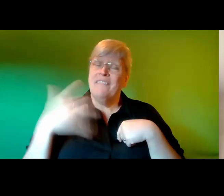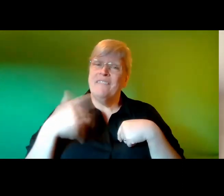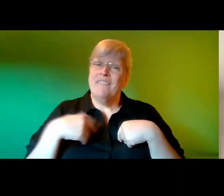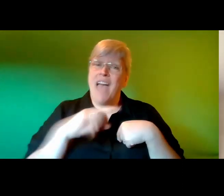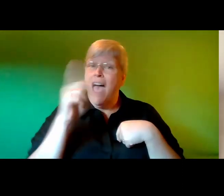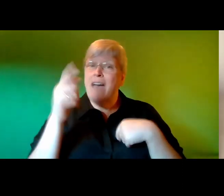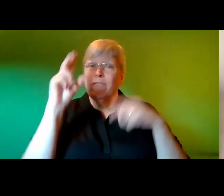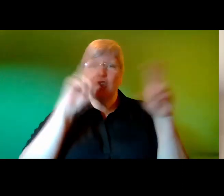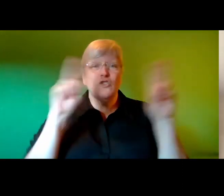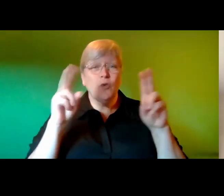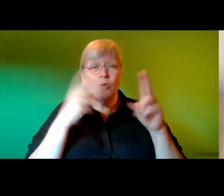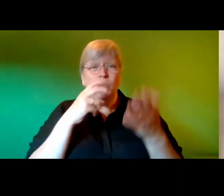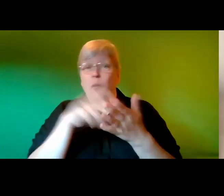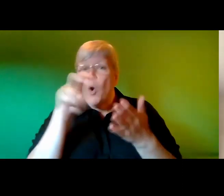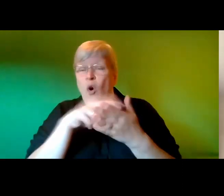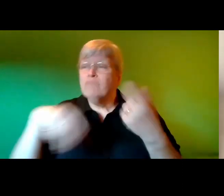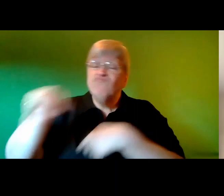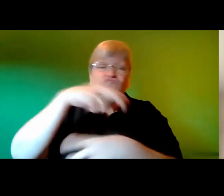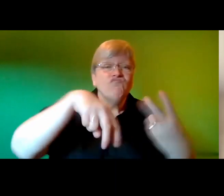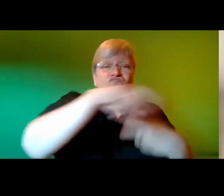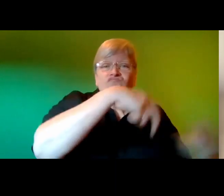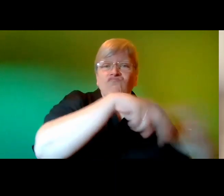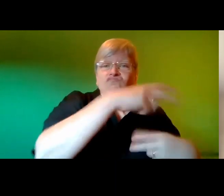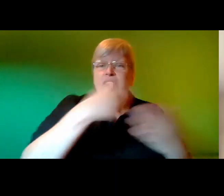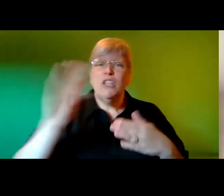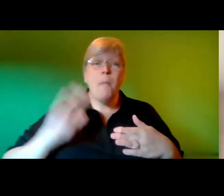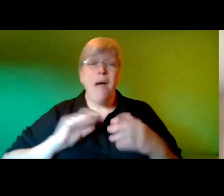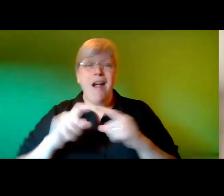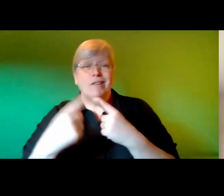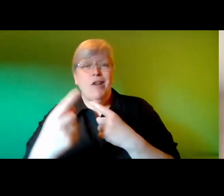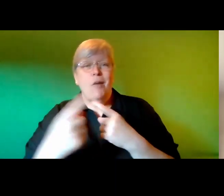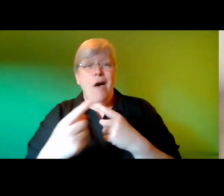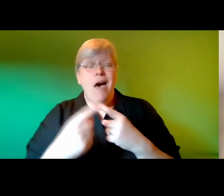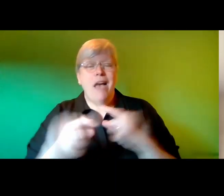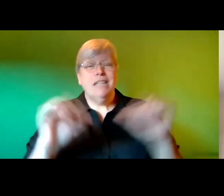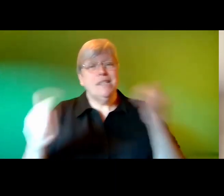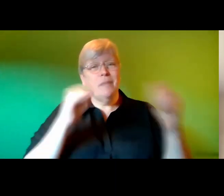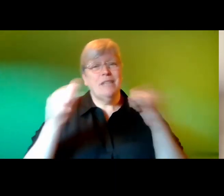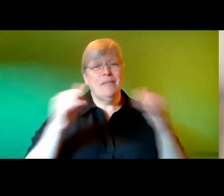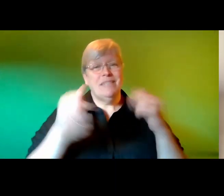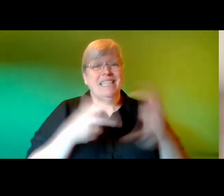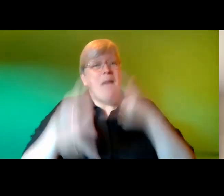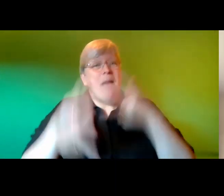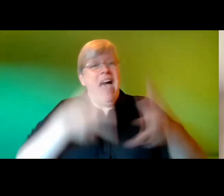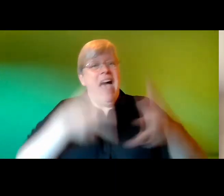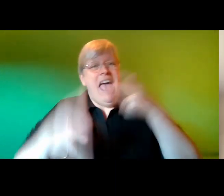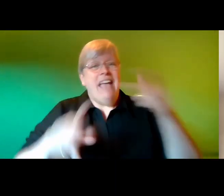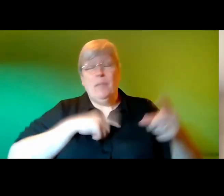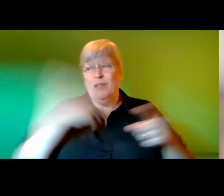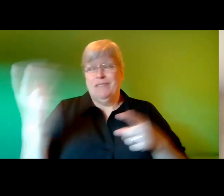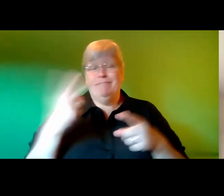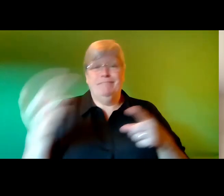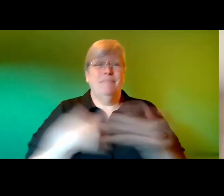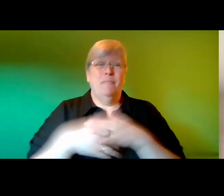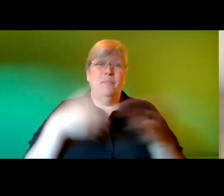we go for a walk around all the houses in the area and into the park nearby sometimes i take my bike because dada and daddy walk so slowly